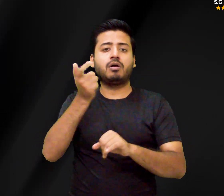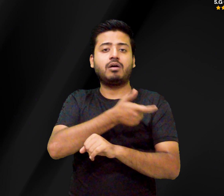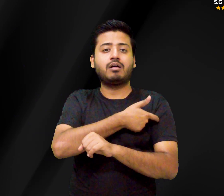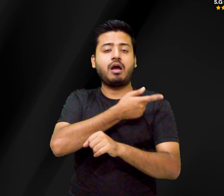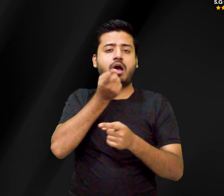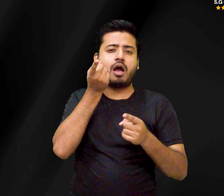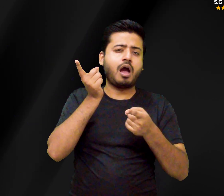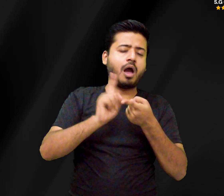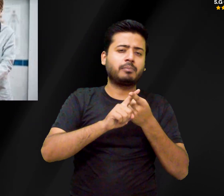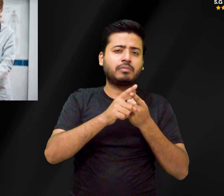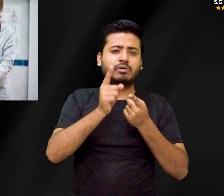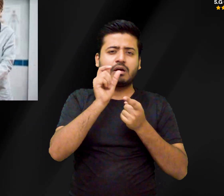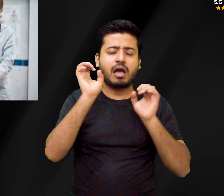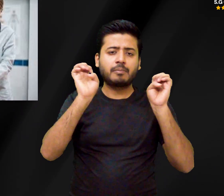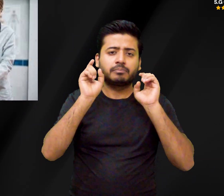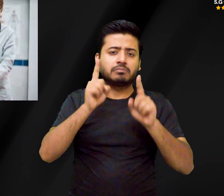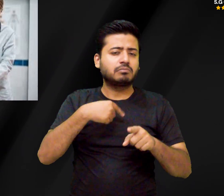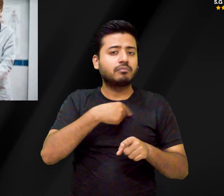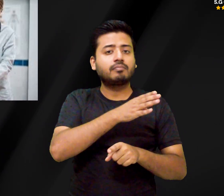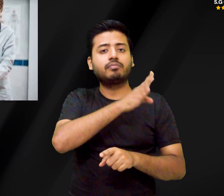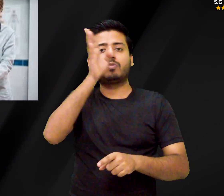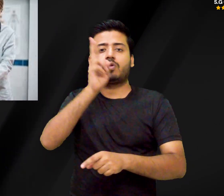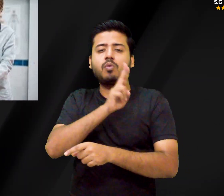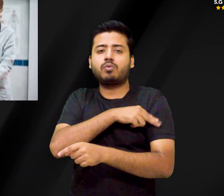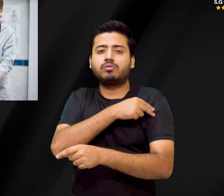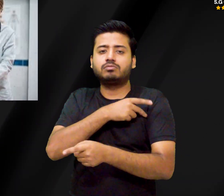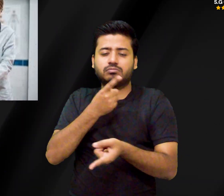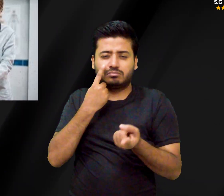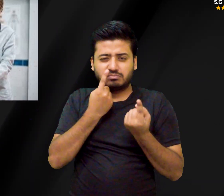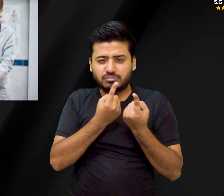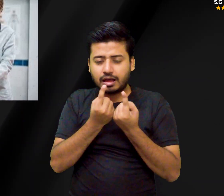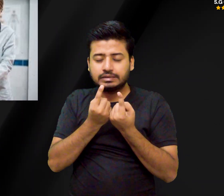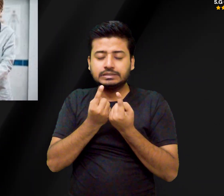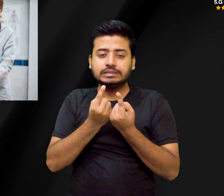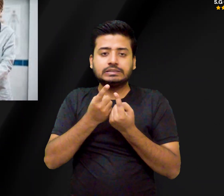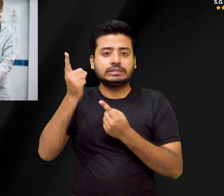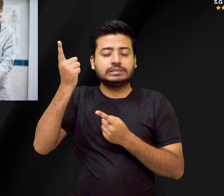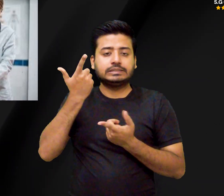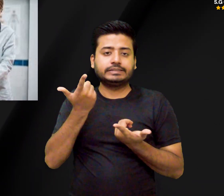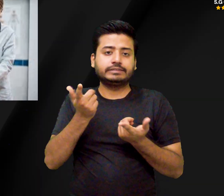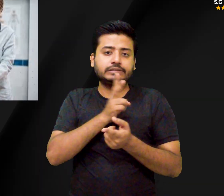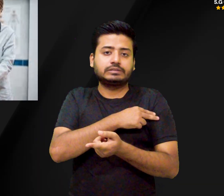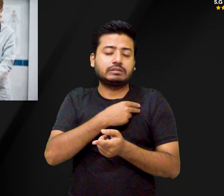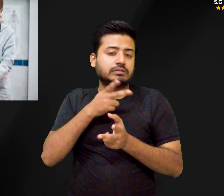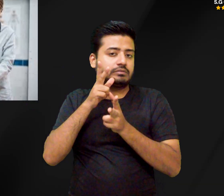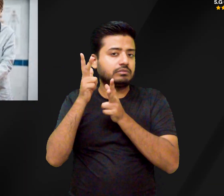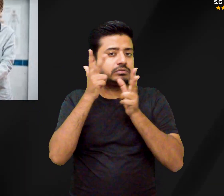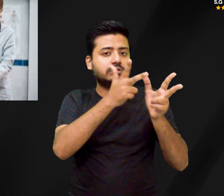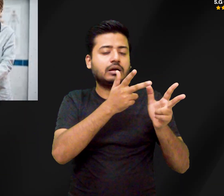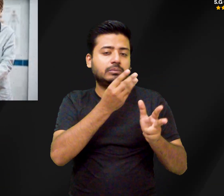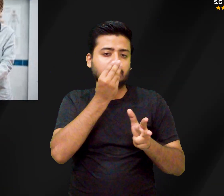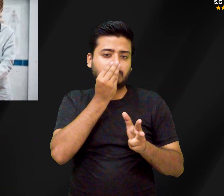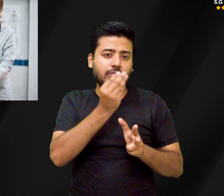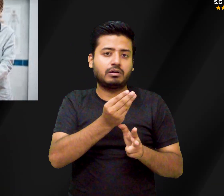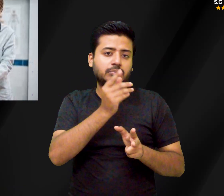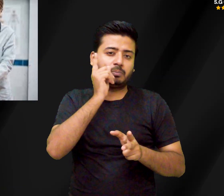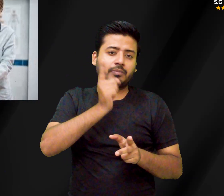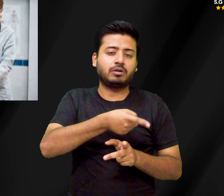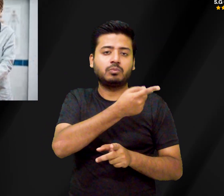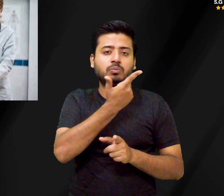sufficient vitamin D levels can prevent rickets in children, osteomalacia, bone pain, in adults, and osteoporosis,